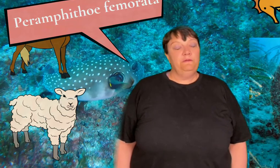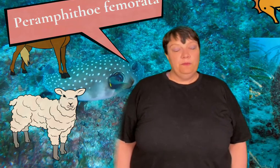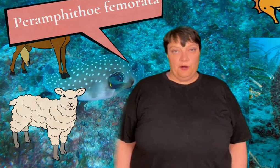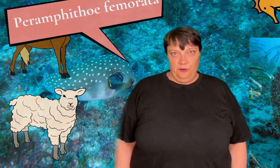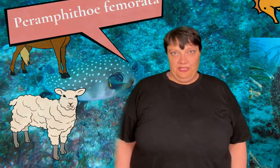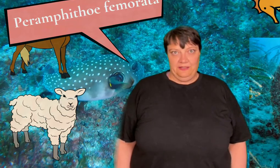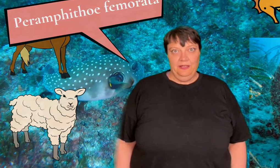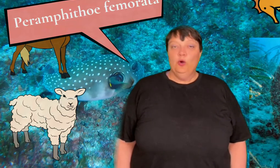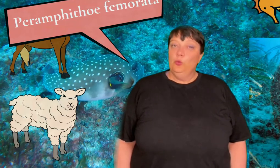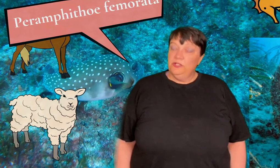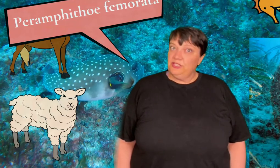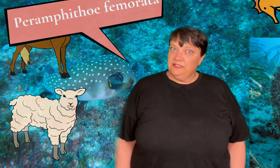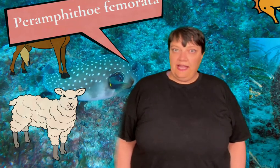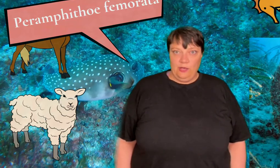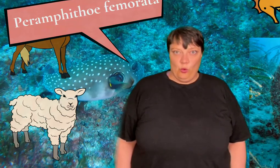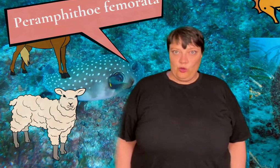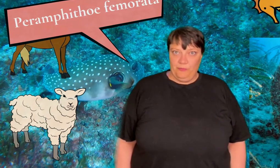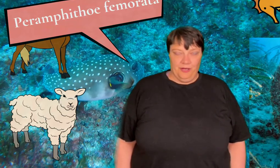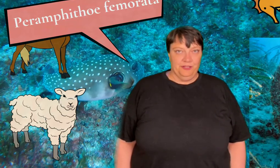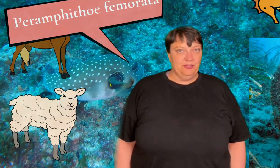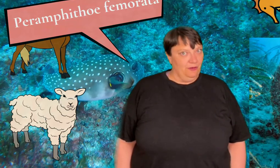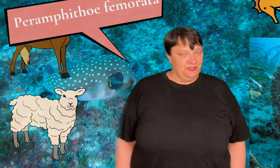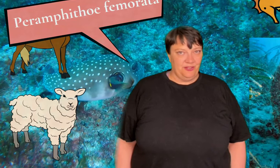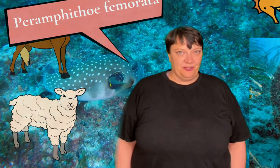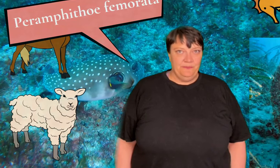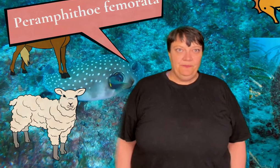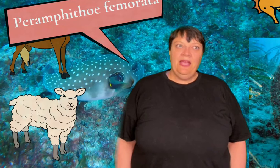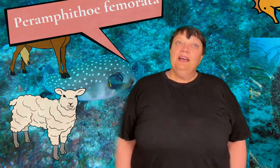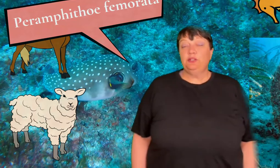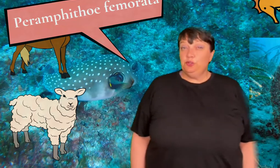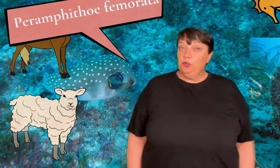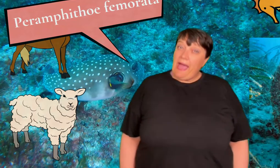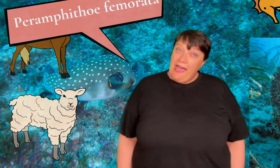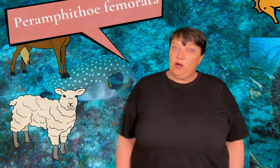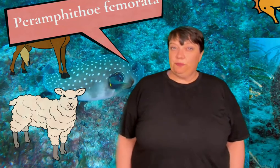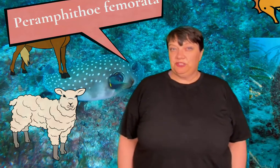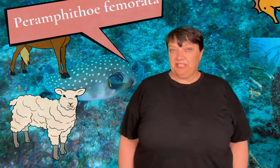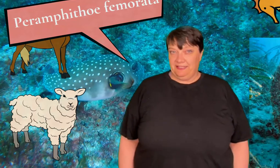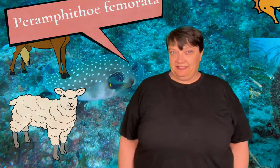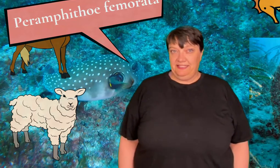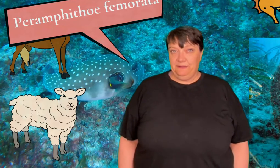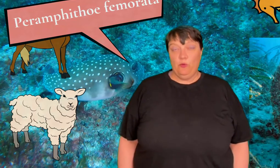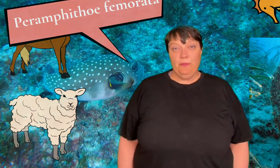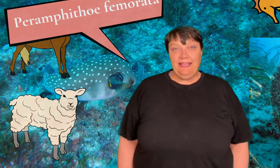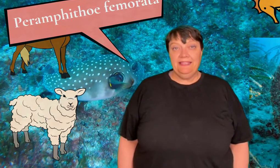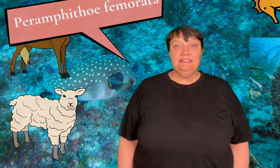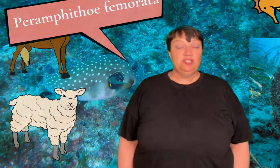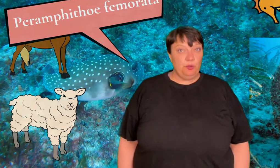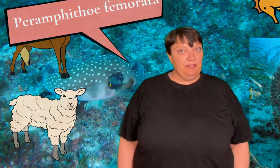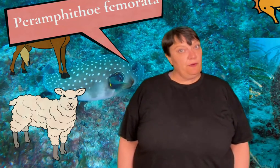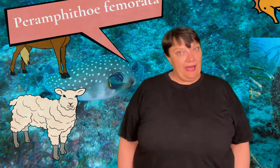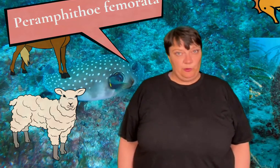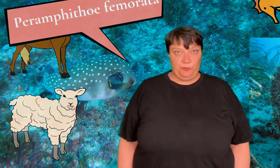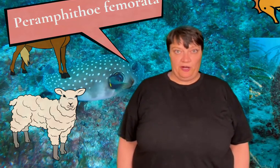fibronean which is a core component of silk. So you do have options under the sea for making